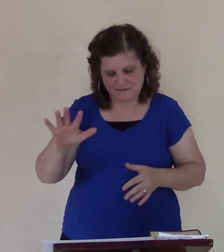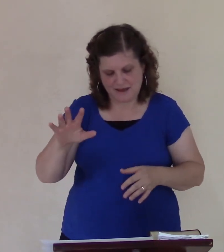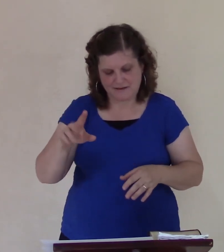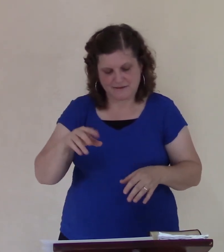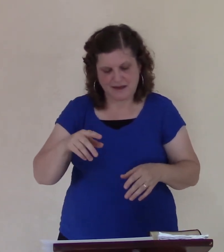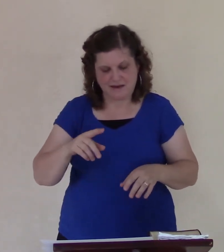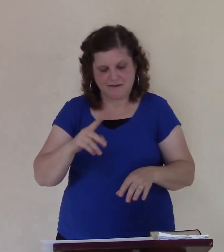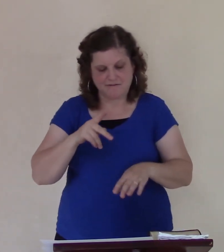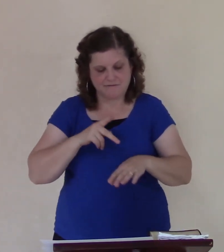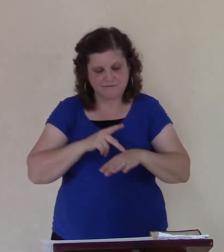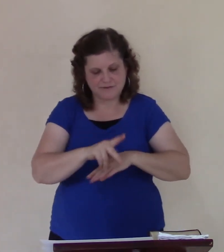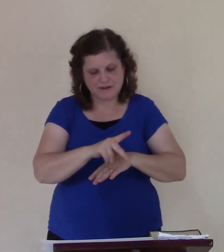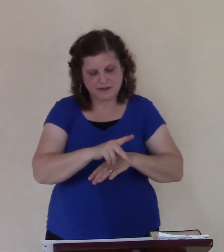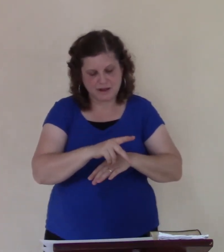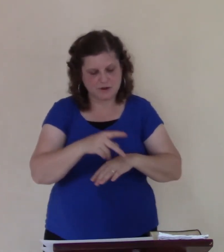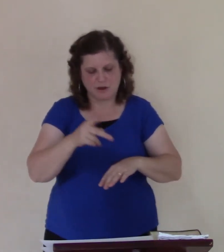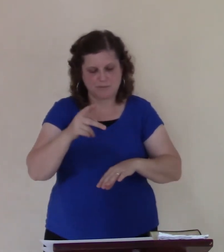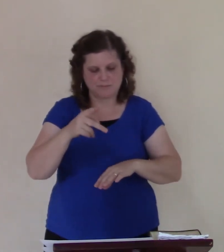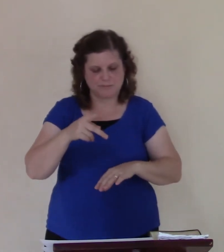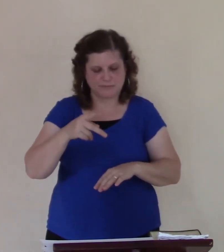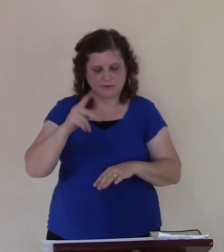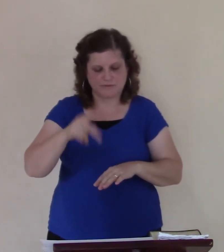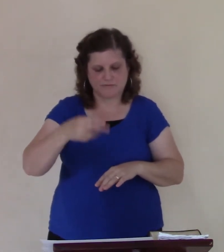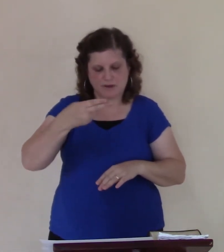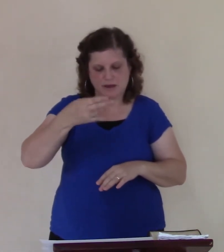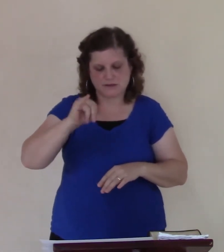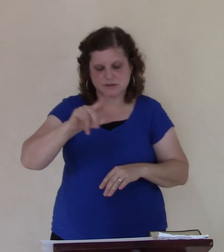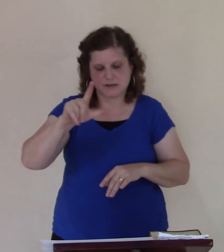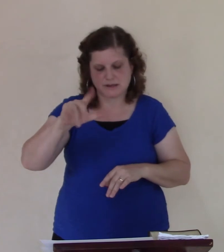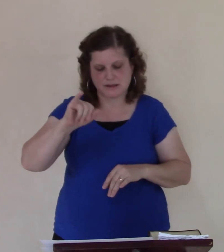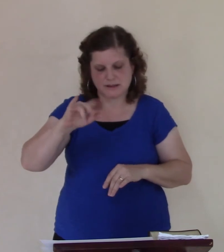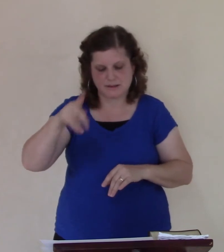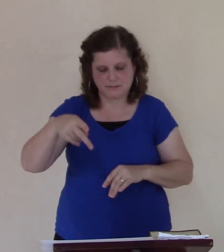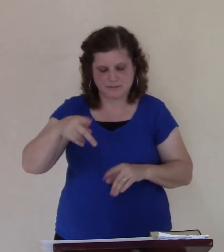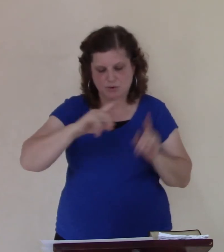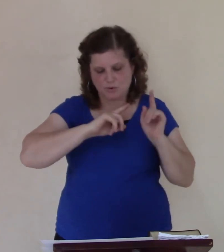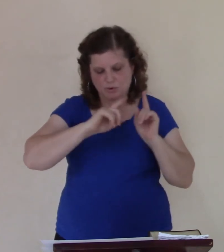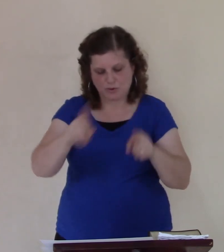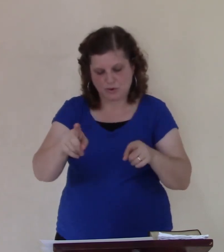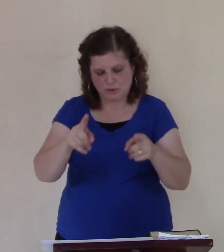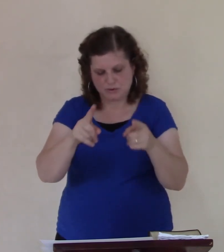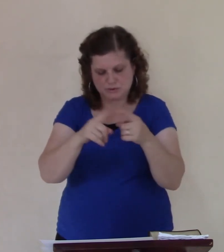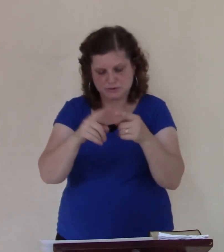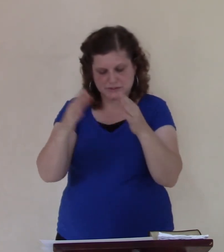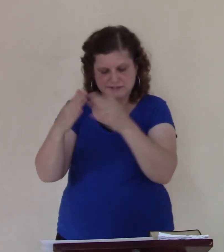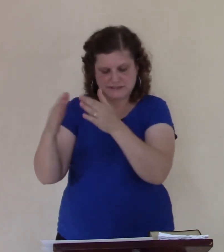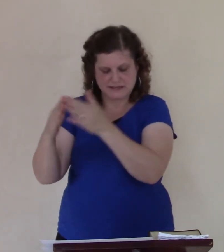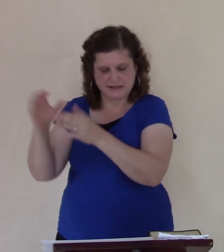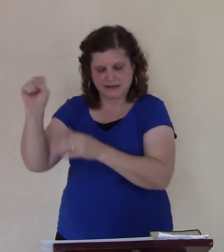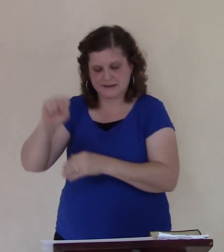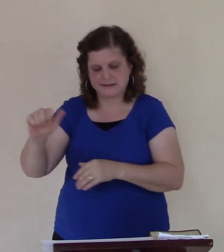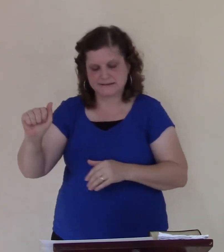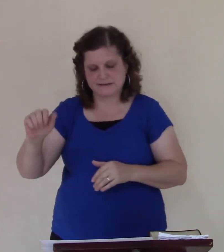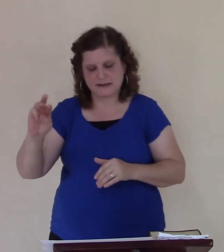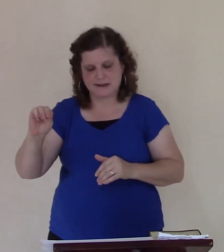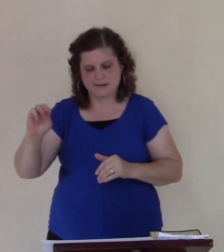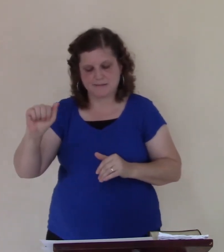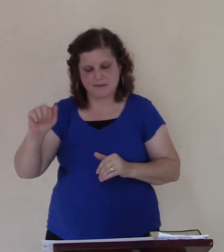unto them and the people who wanted more came to those things which Philip spade hearing and seeing the miracles